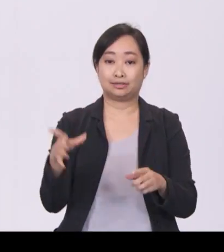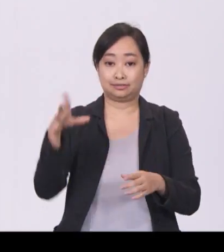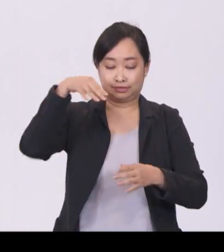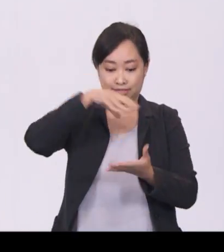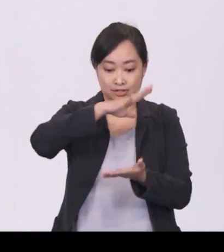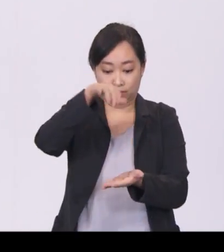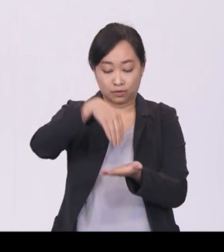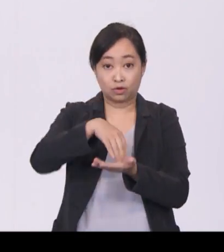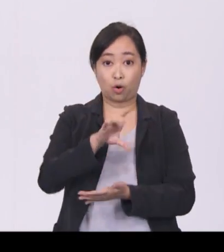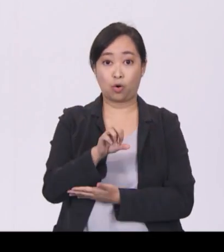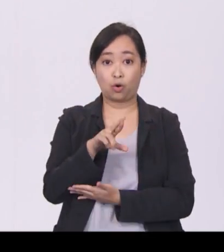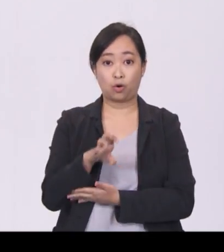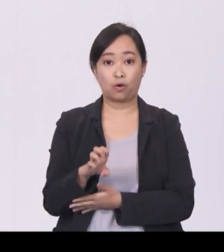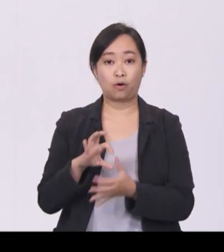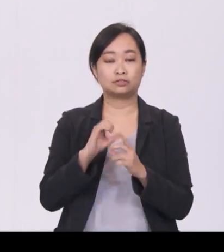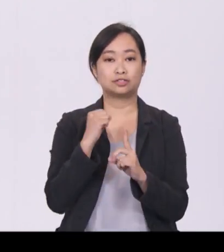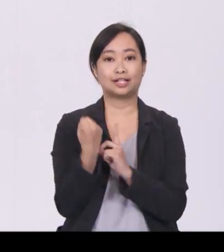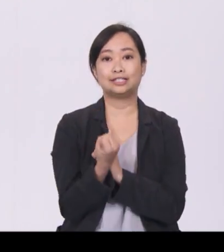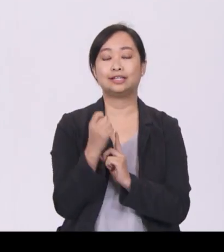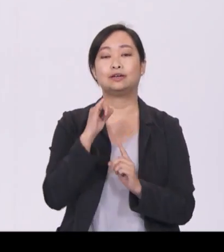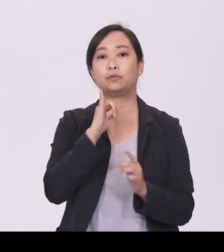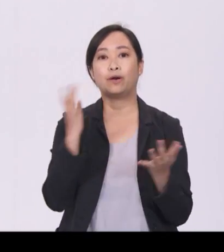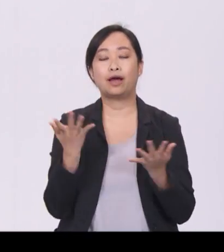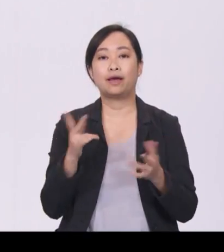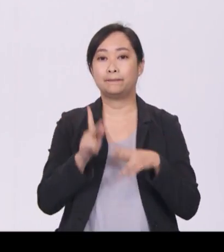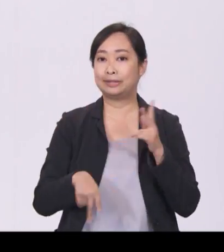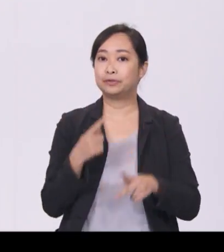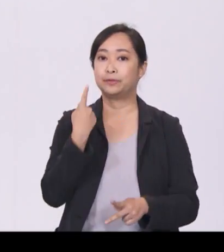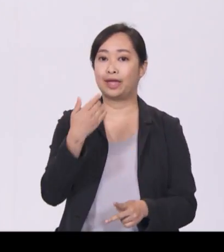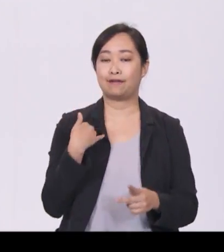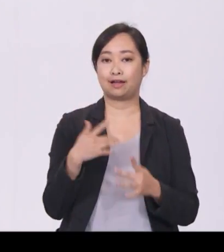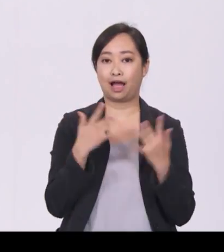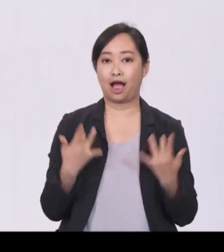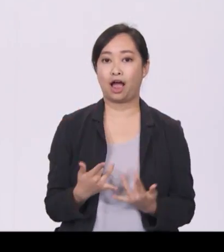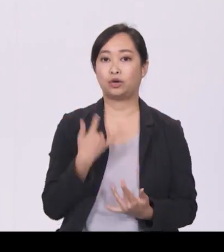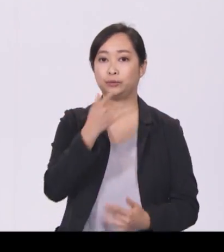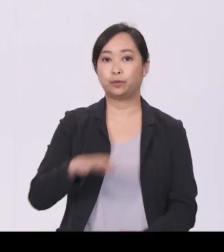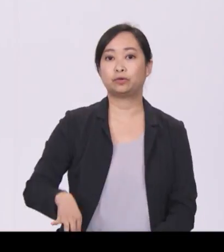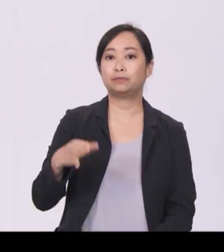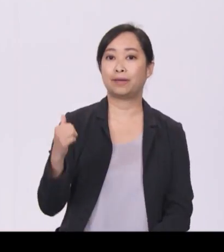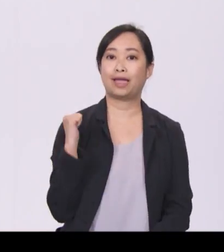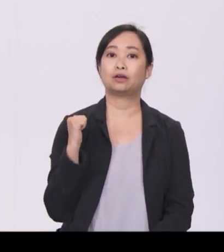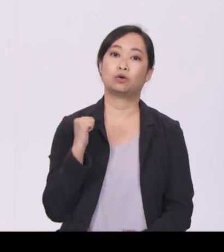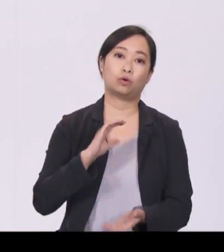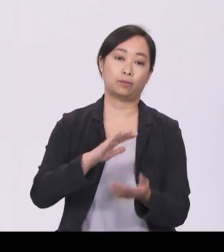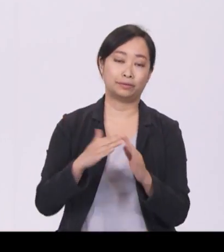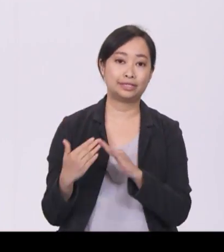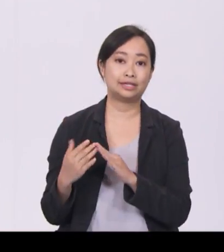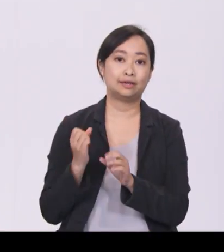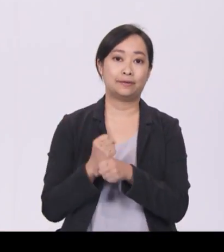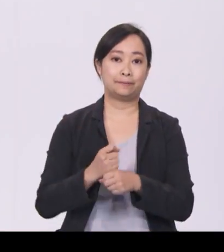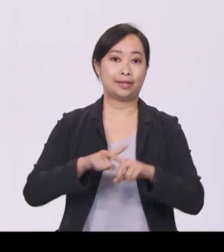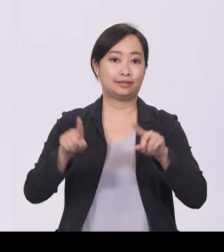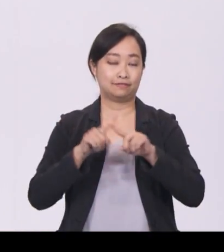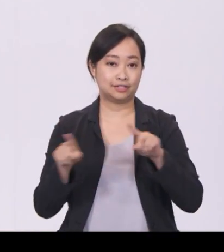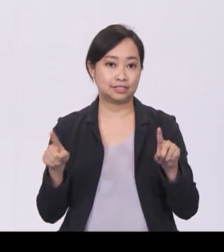are people who have the heart to give back to the community and make a difference to the lives of others.